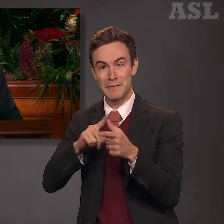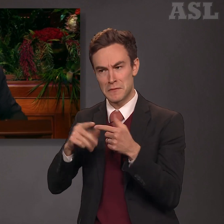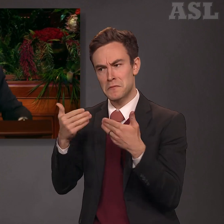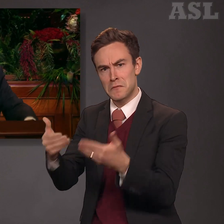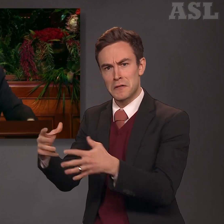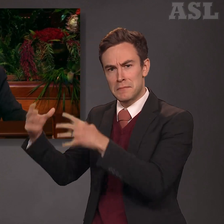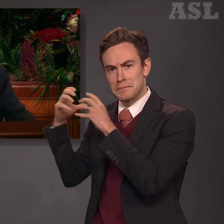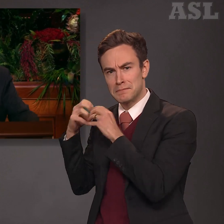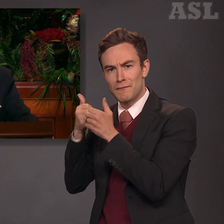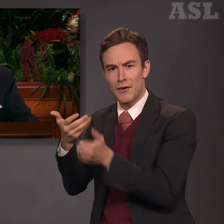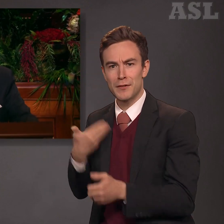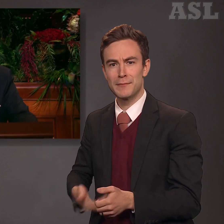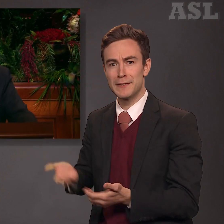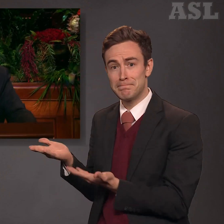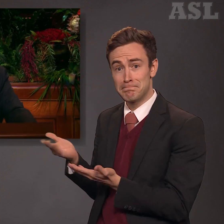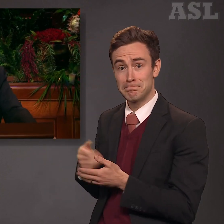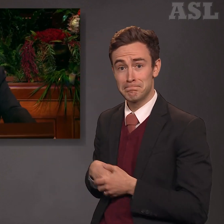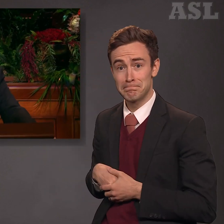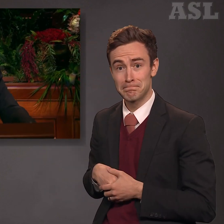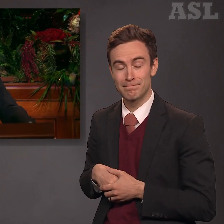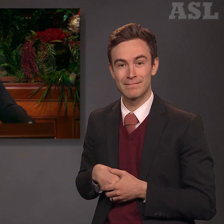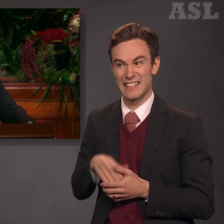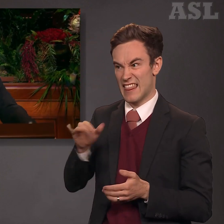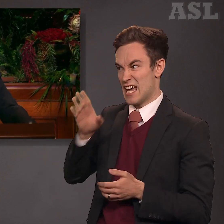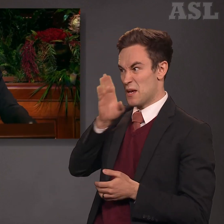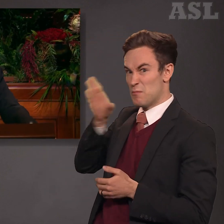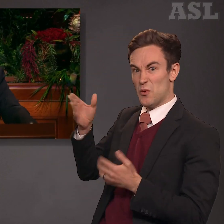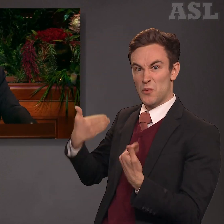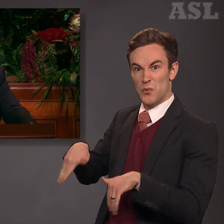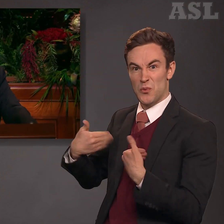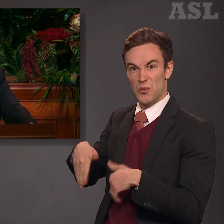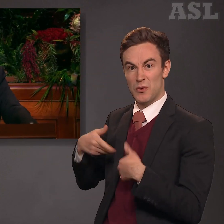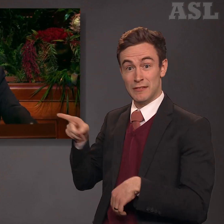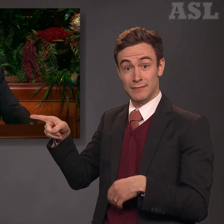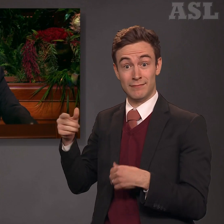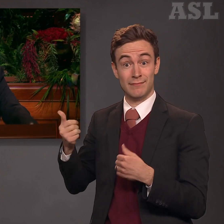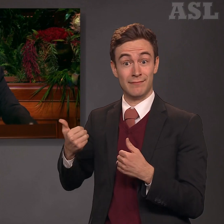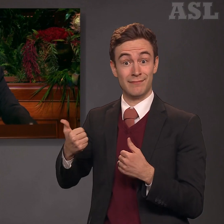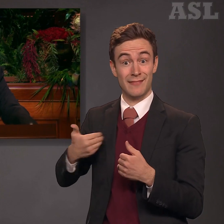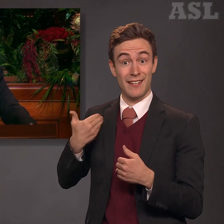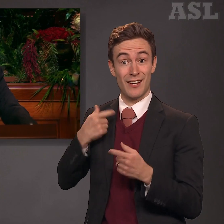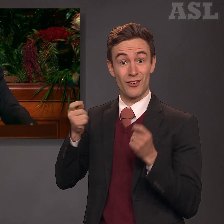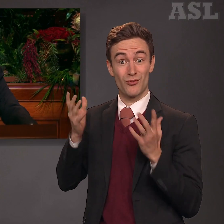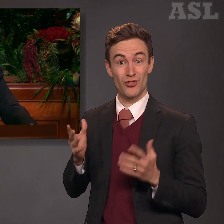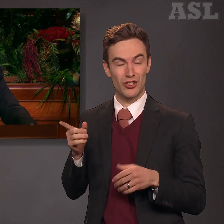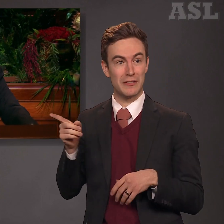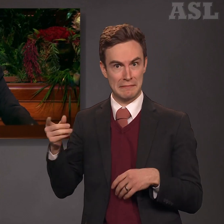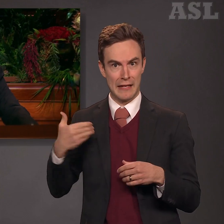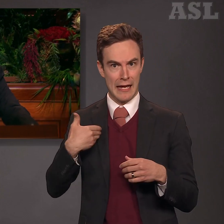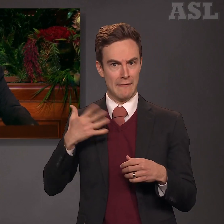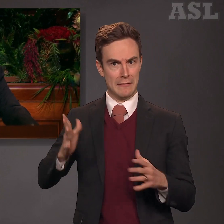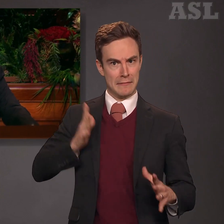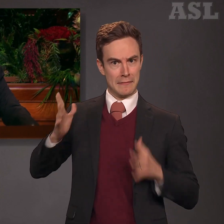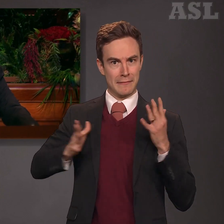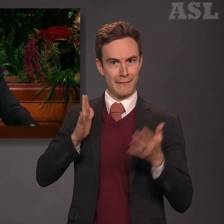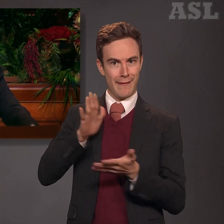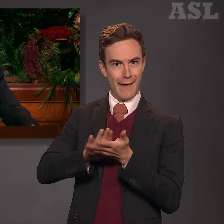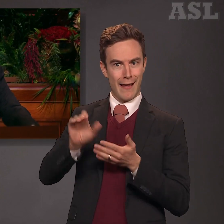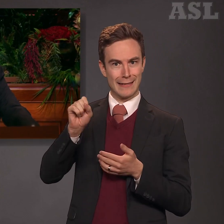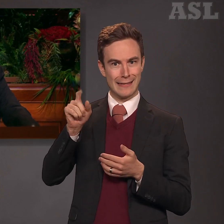The boldness of this directive caused the young ruler, in spite of his expensive sandals, to get cold